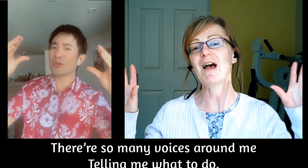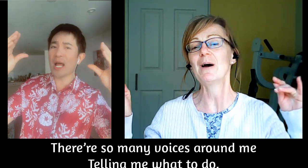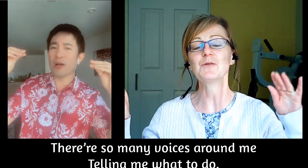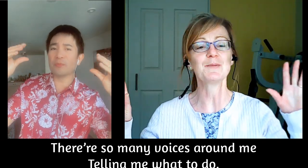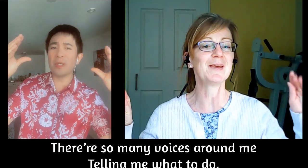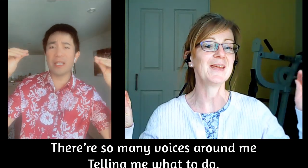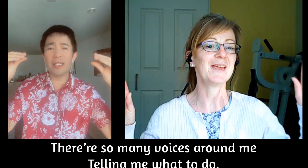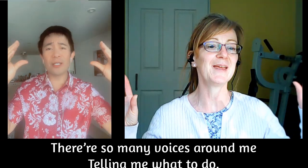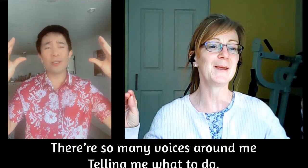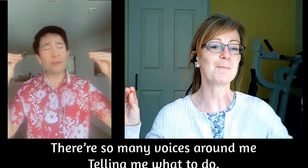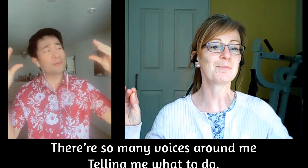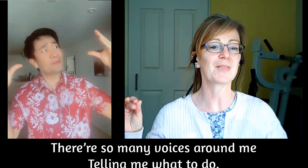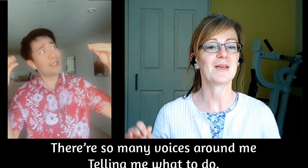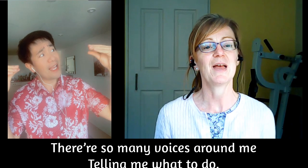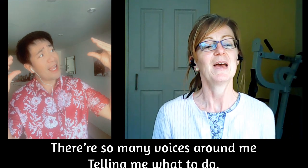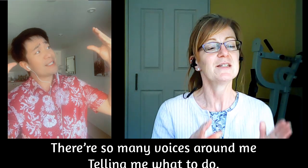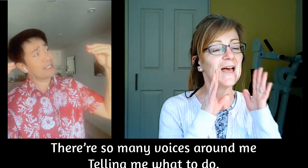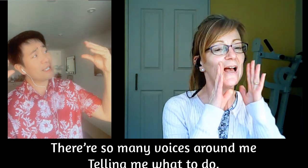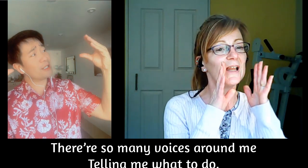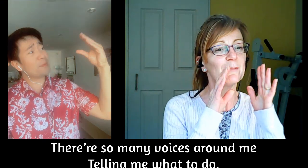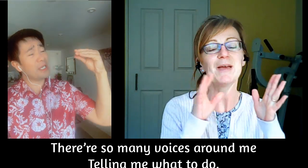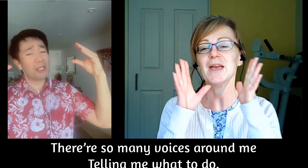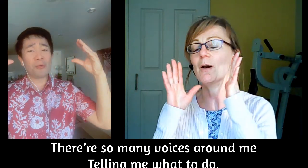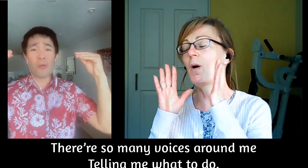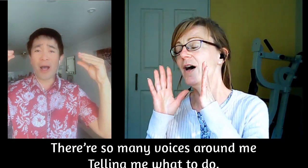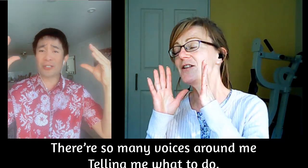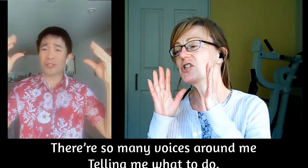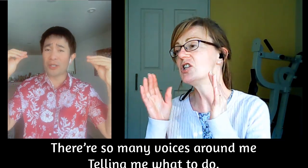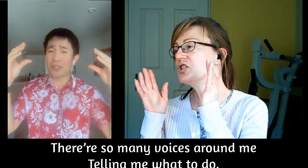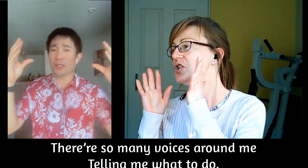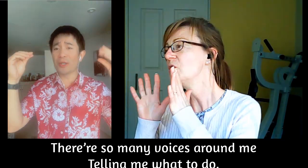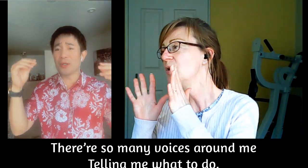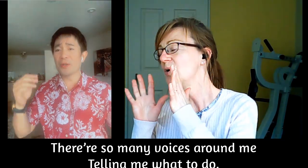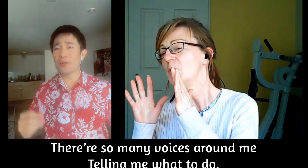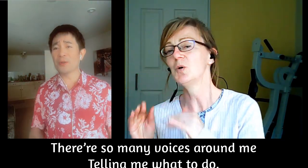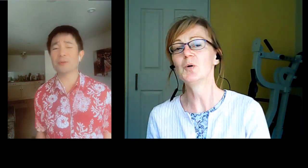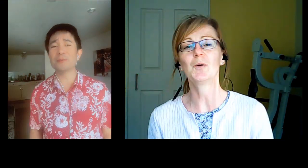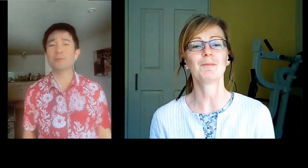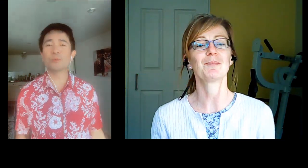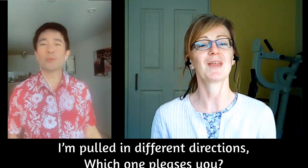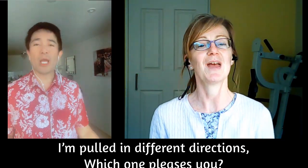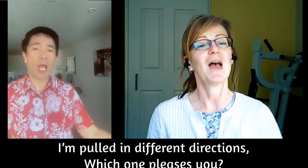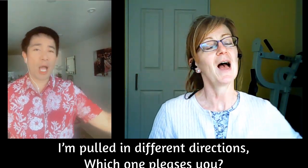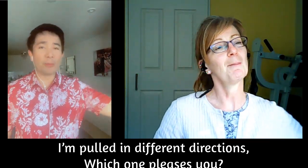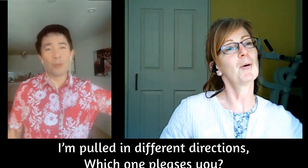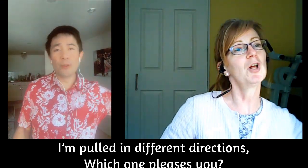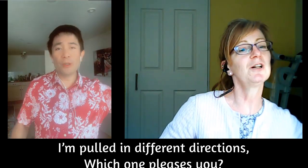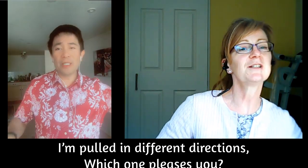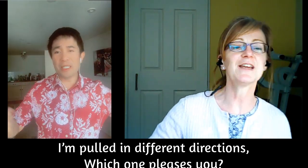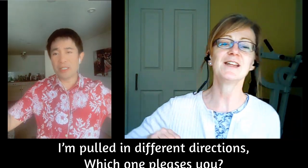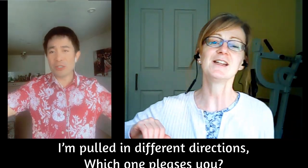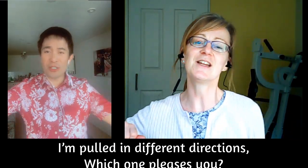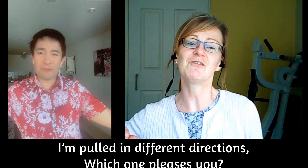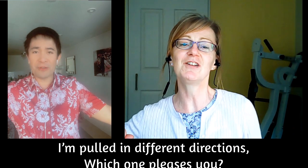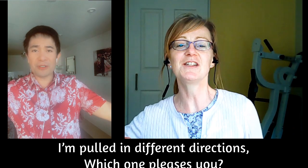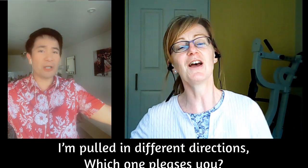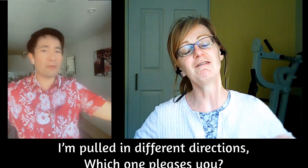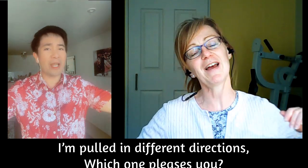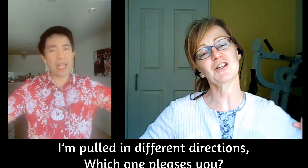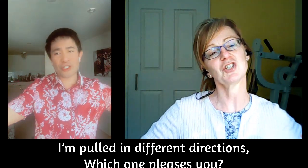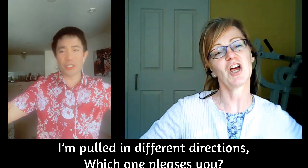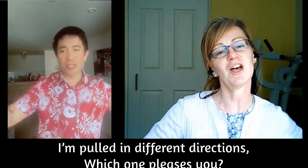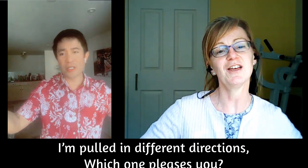around me, telling me what to do. I'm folding different